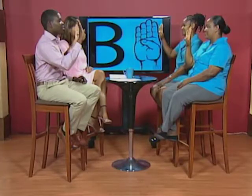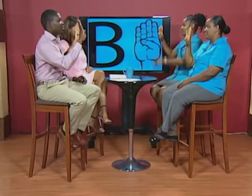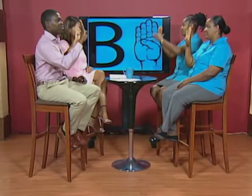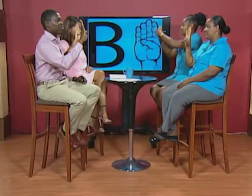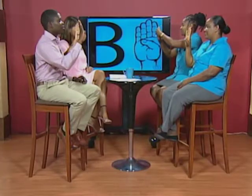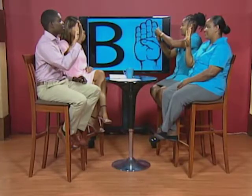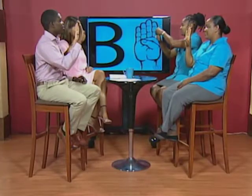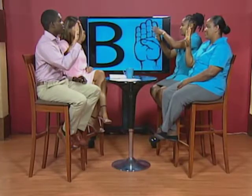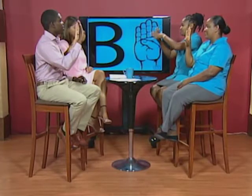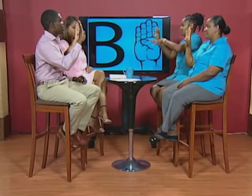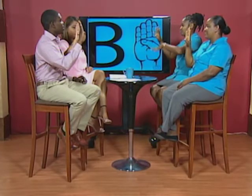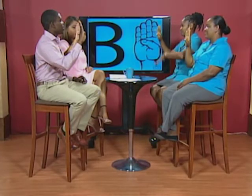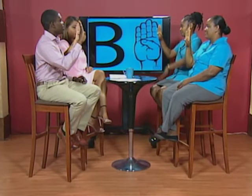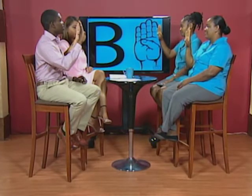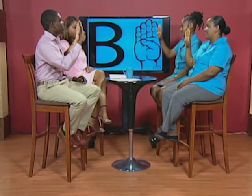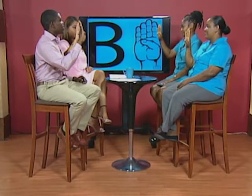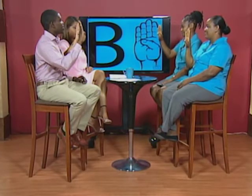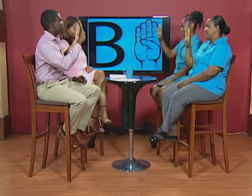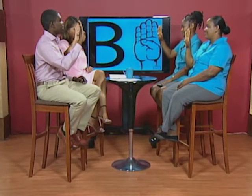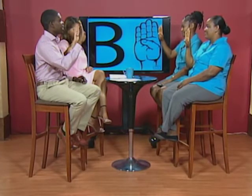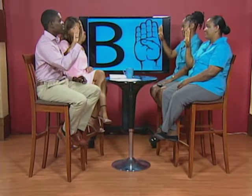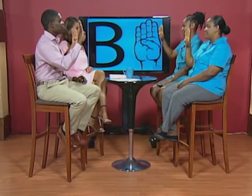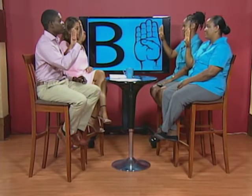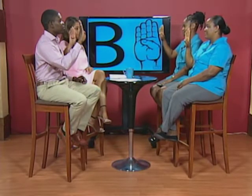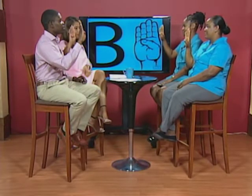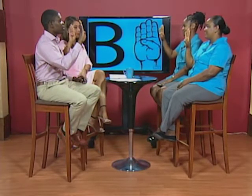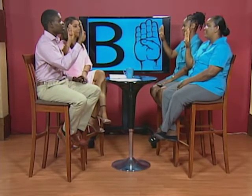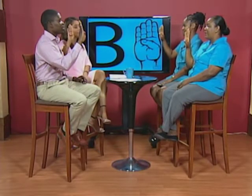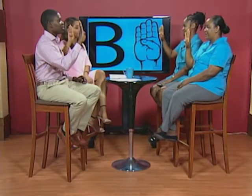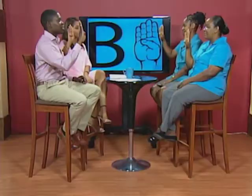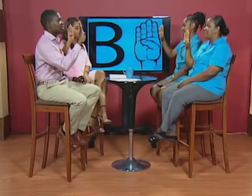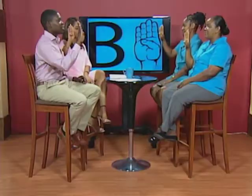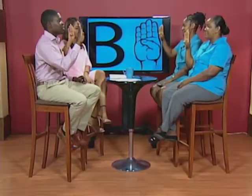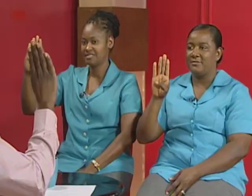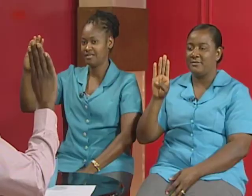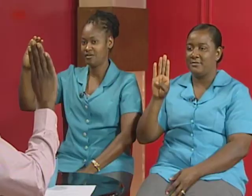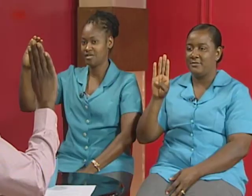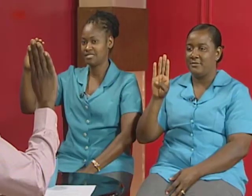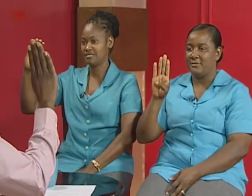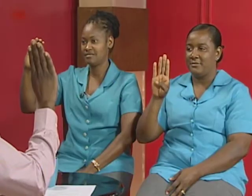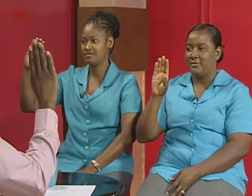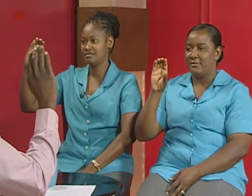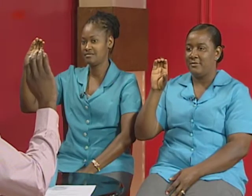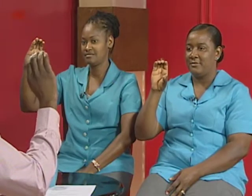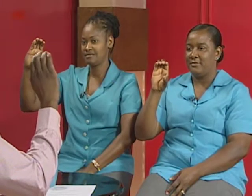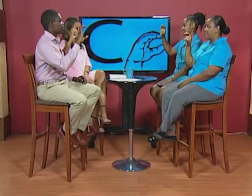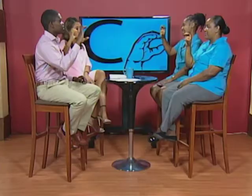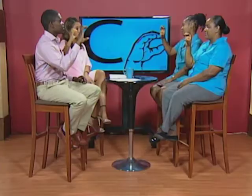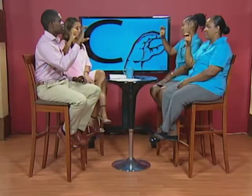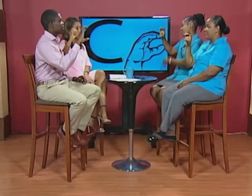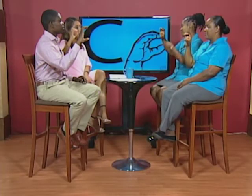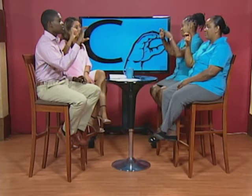close the fingers don't open it yeah okay like out of the four right all right okay c it's like a cup form